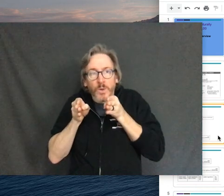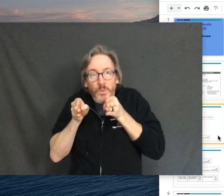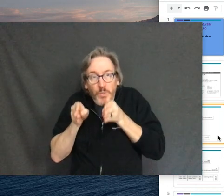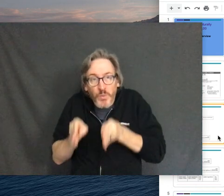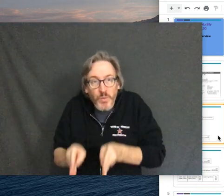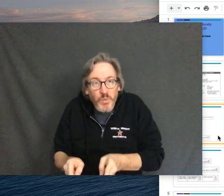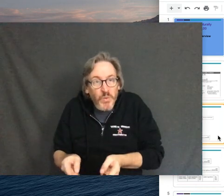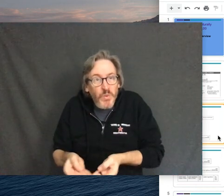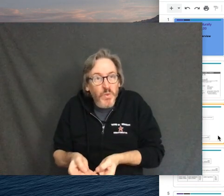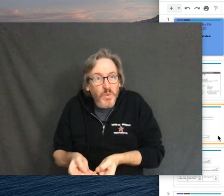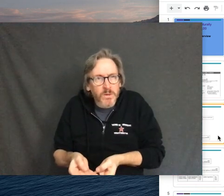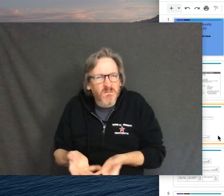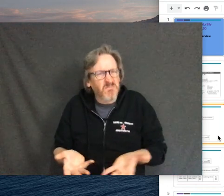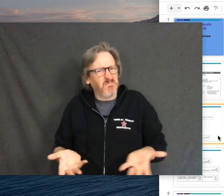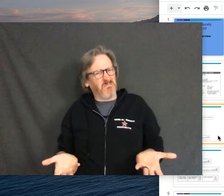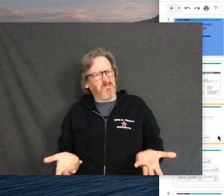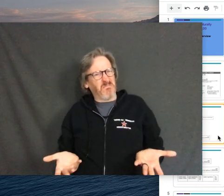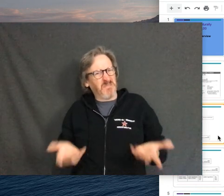Okay.